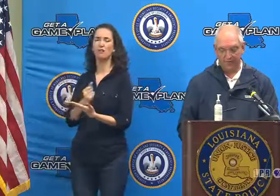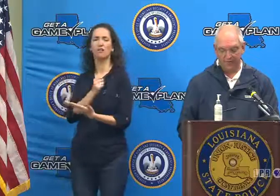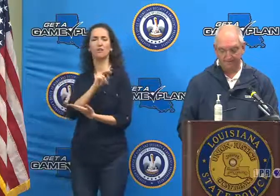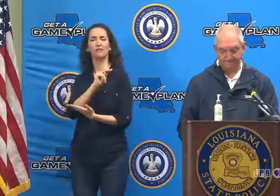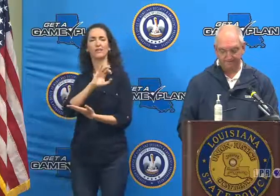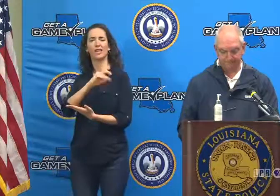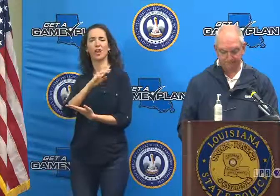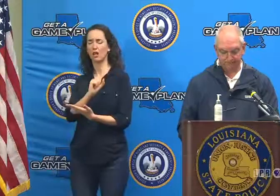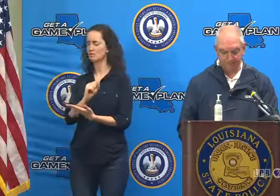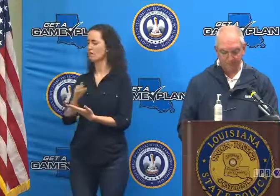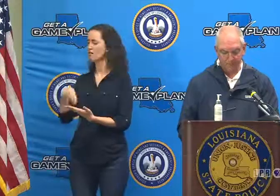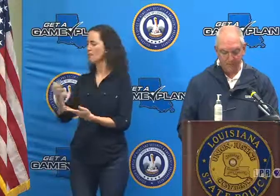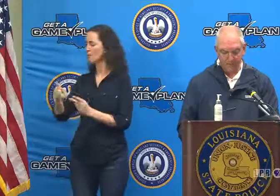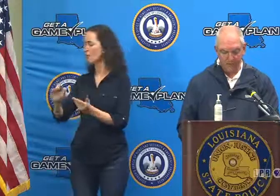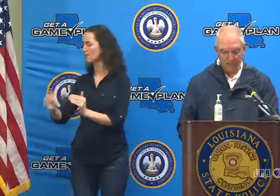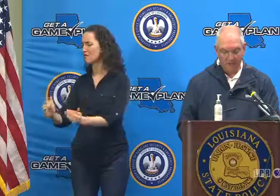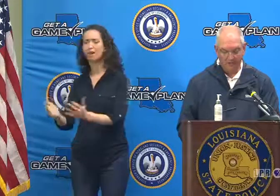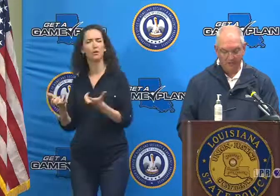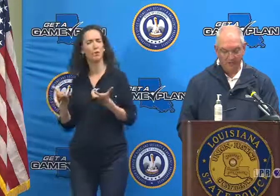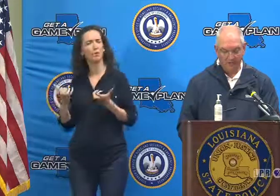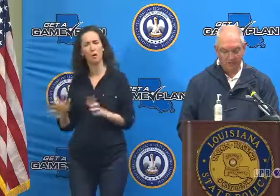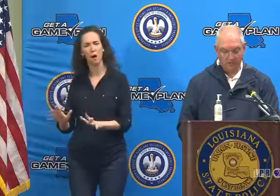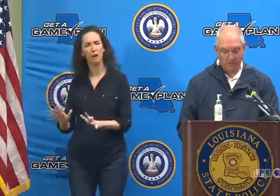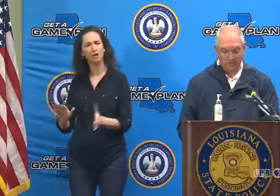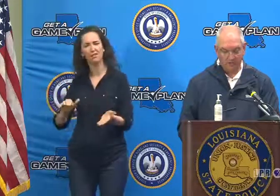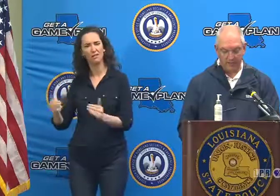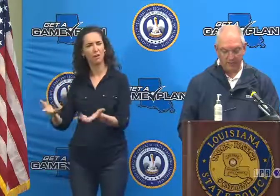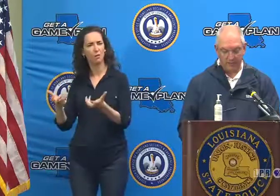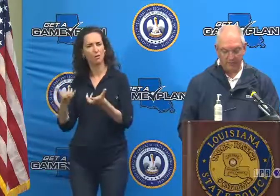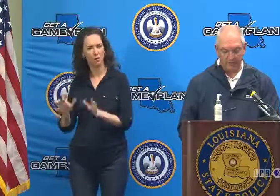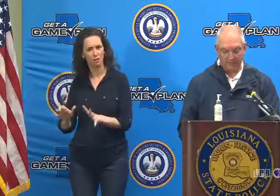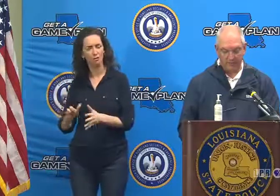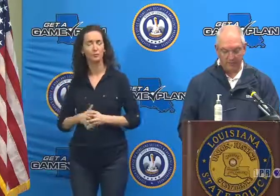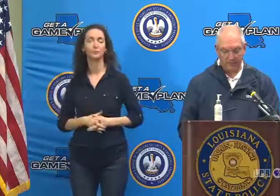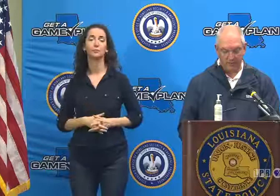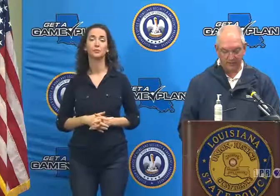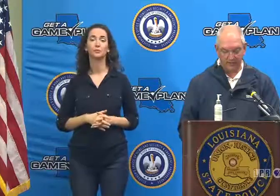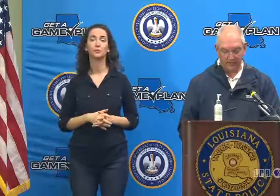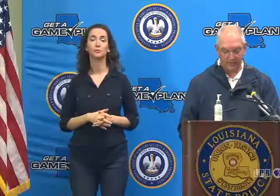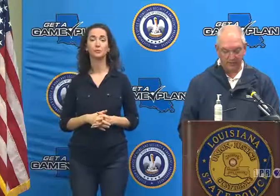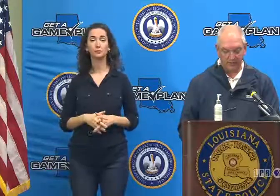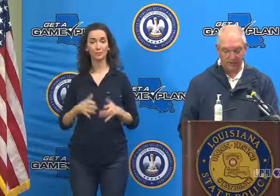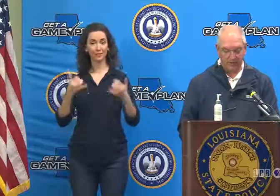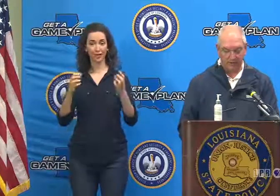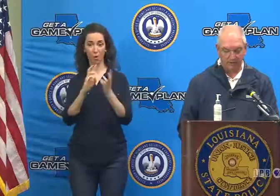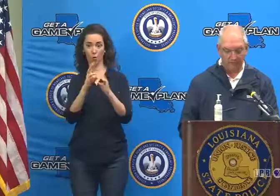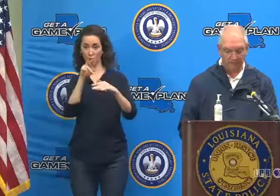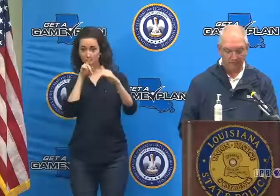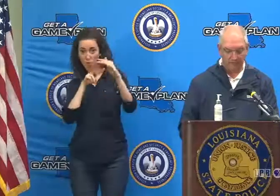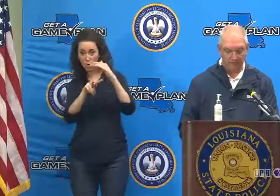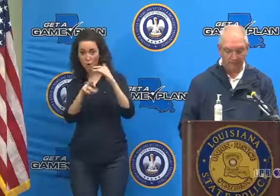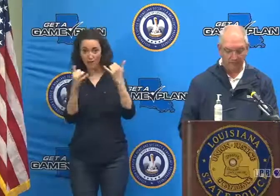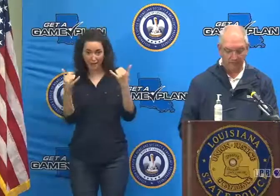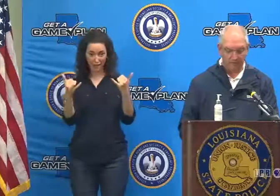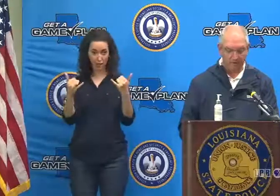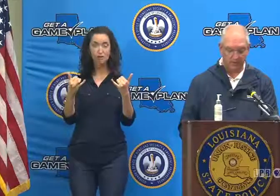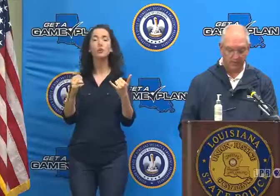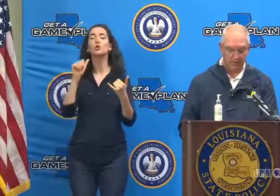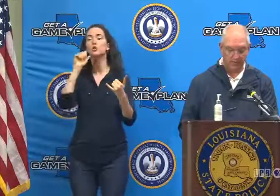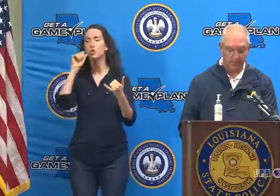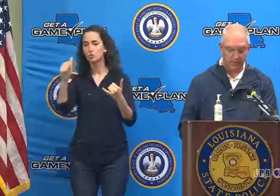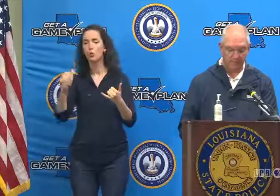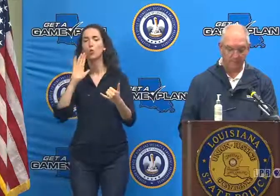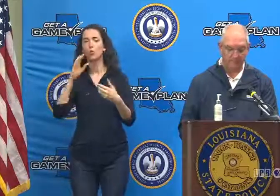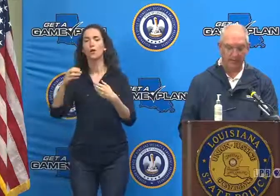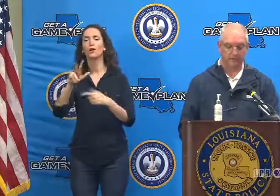Nicholas. Nicholas. Because of the weather forecast that we have available to us right now, there will be offers closures tomorrow